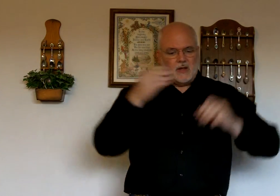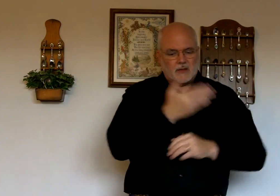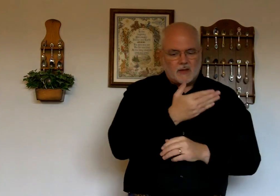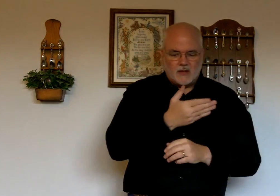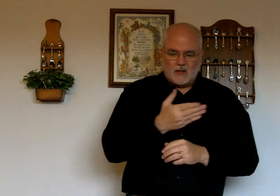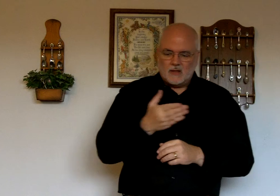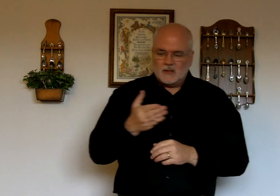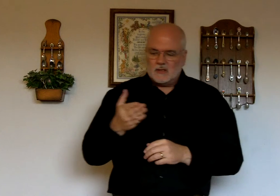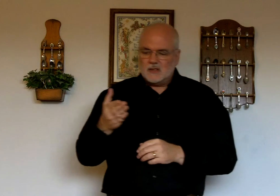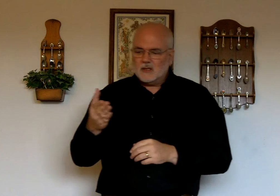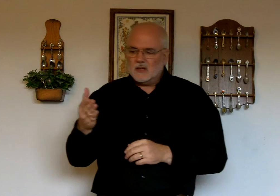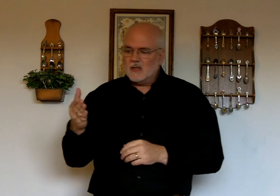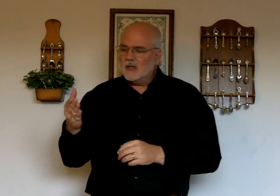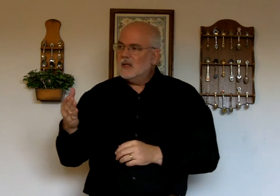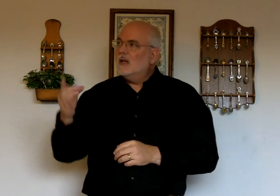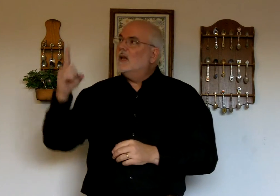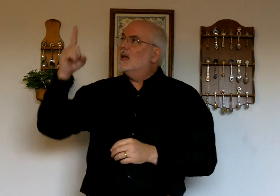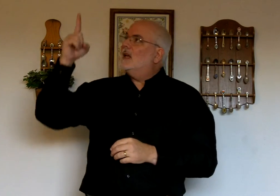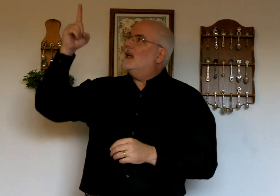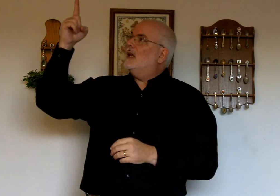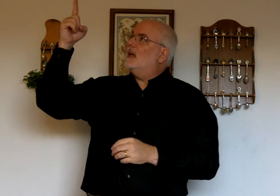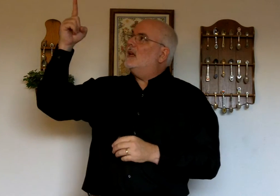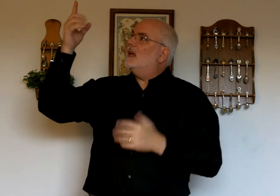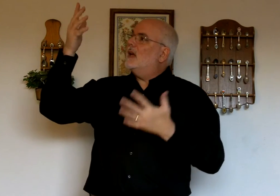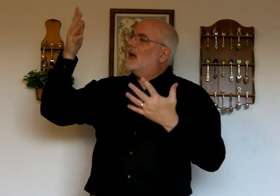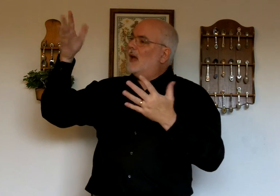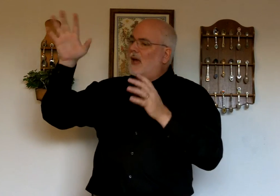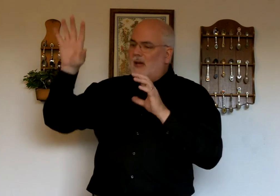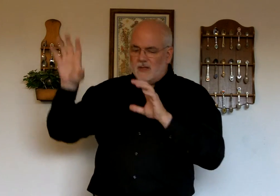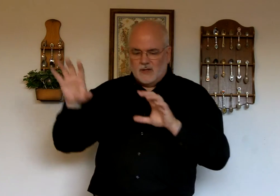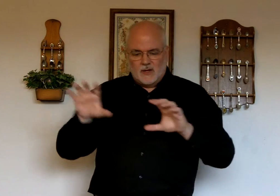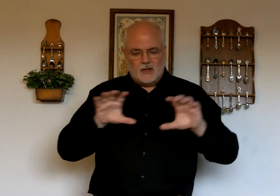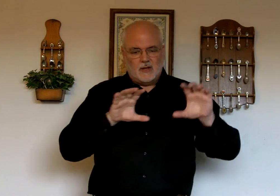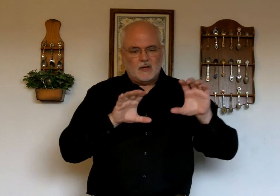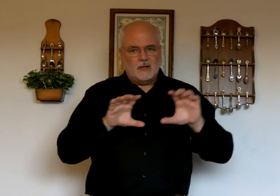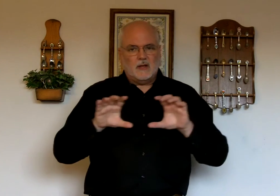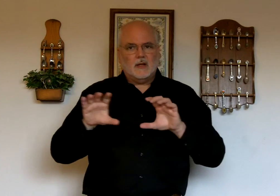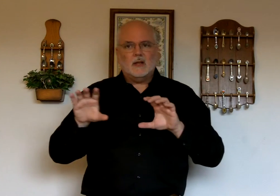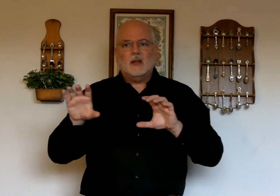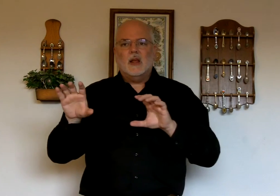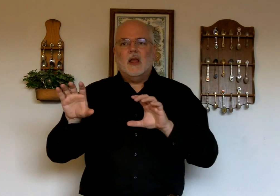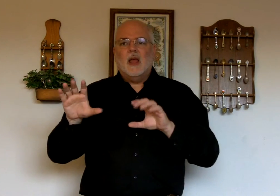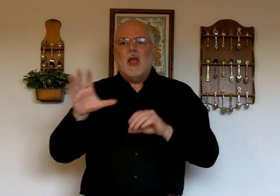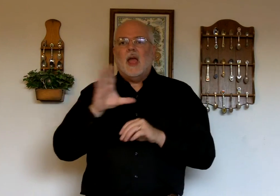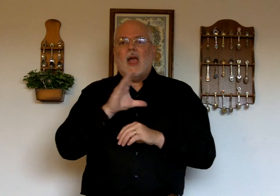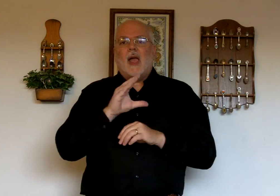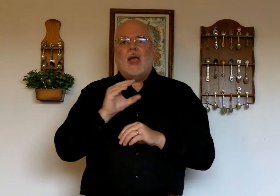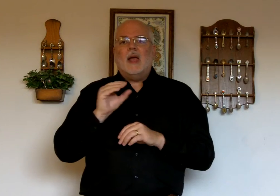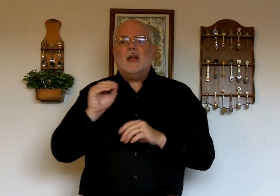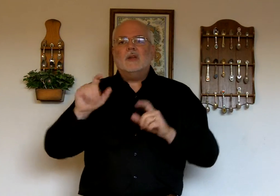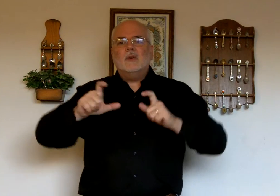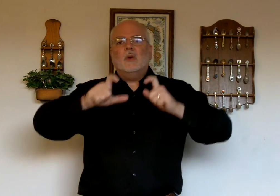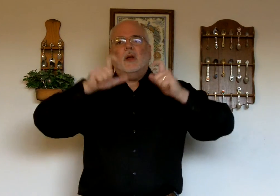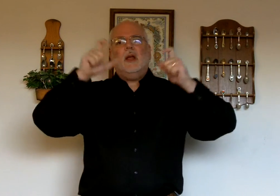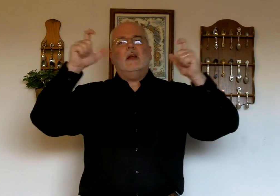things He hath done. And great